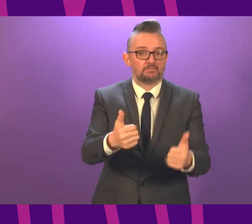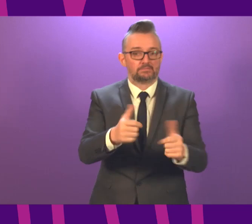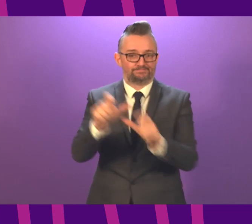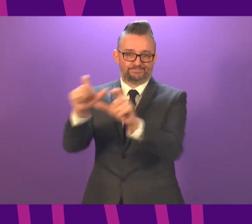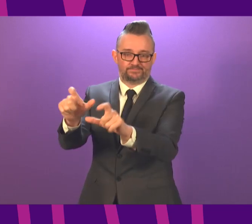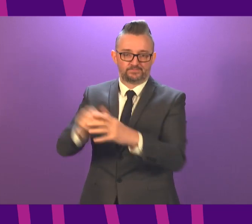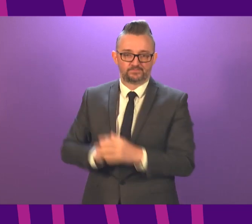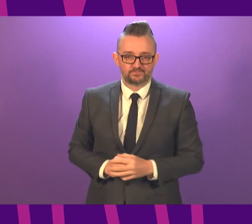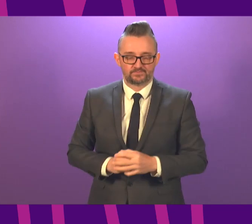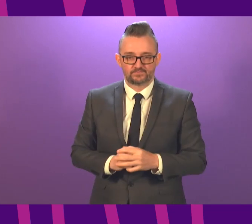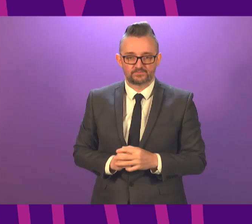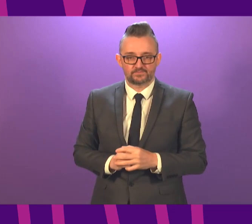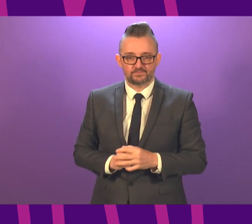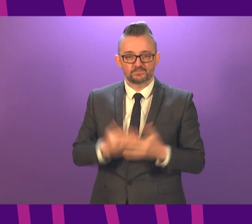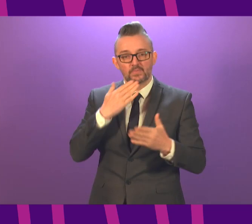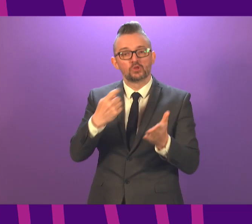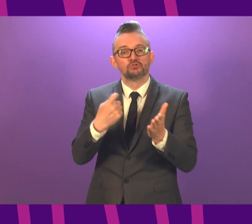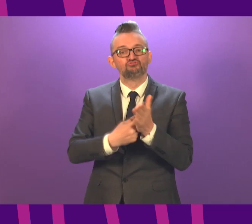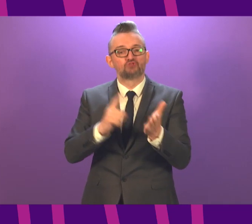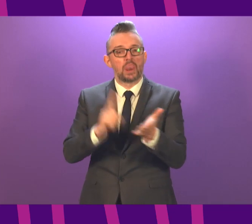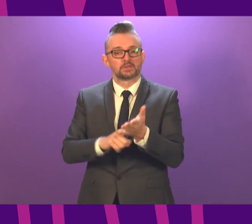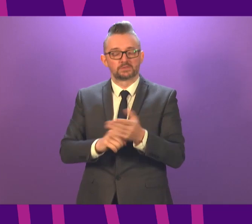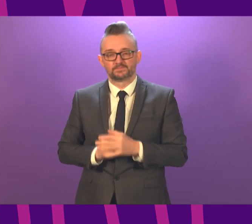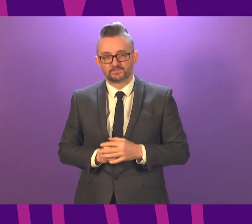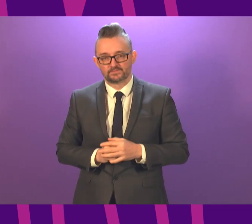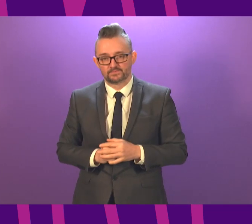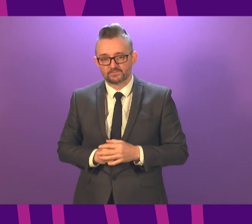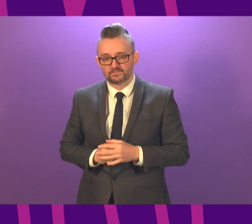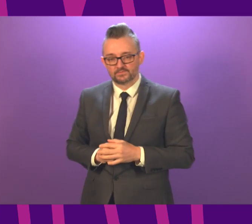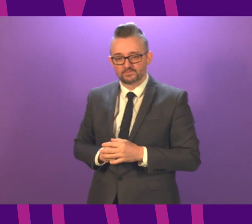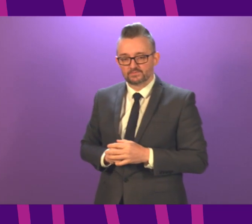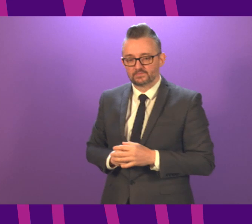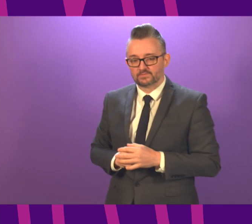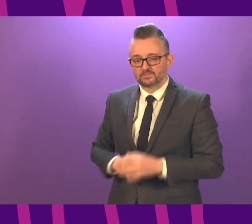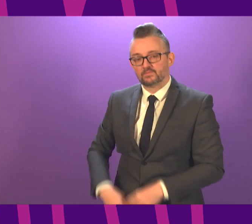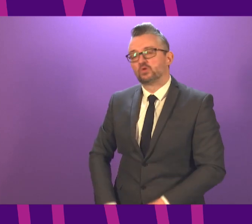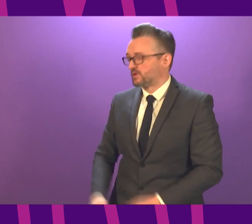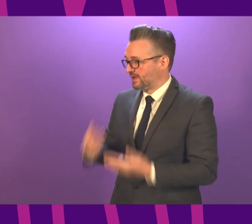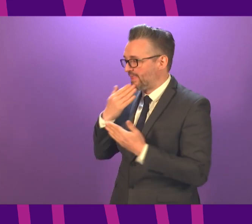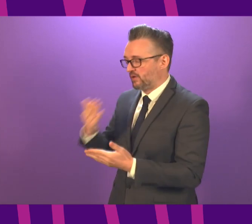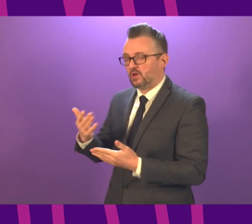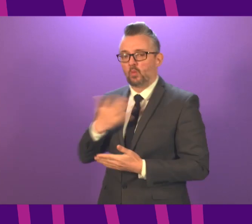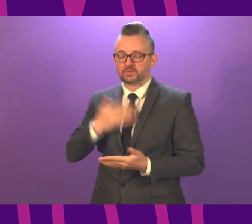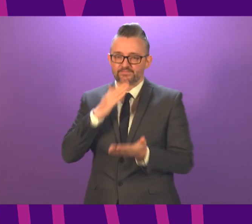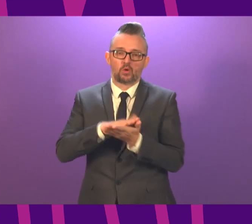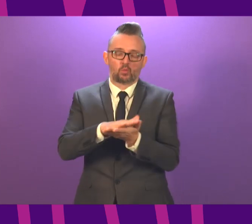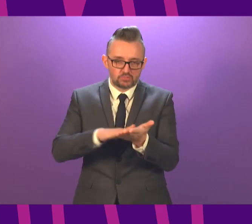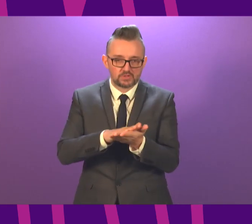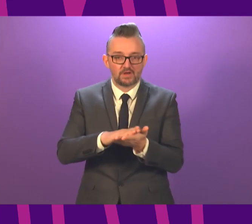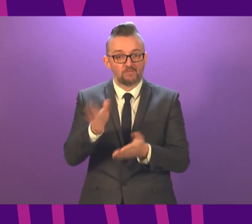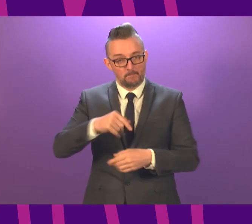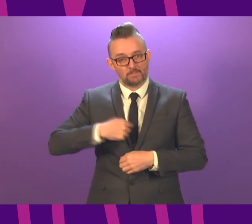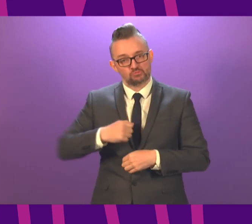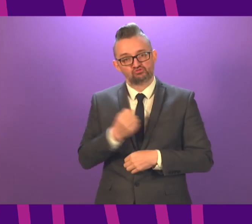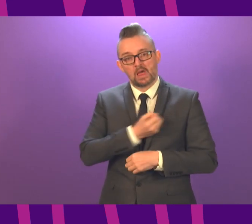Thank you. Richard Leonard. Thank you, Thank Officer. And can I begin by offering the condolences of the Scottish Labour